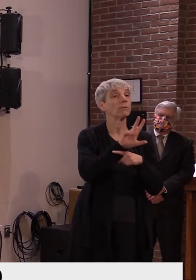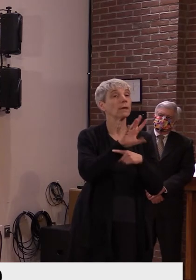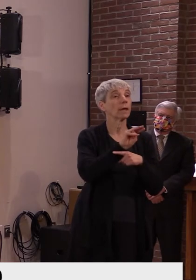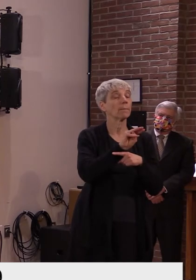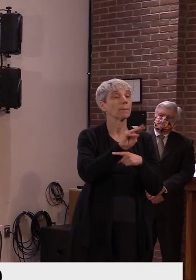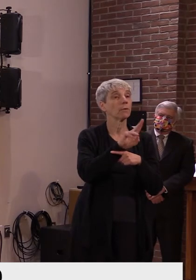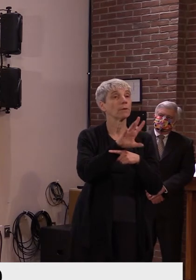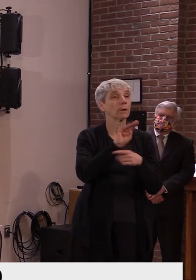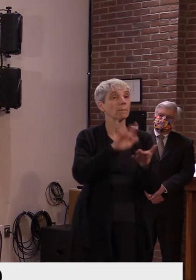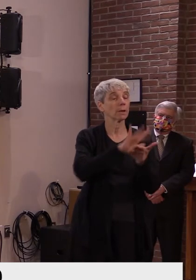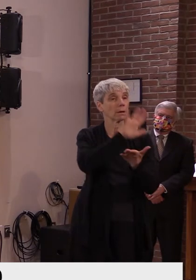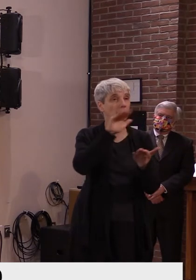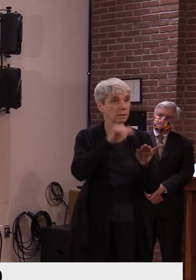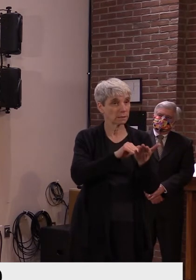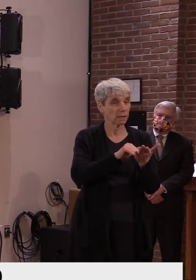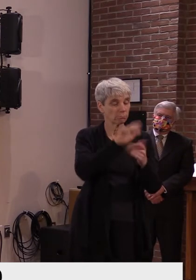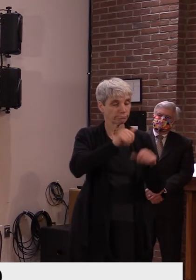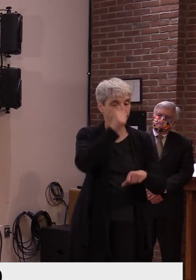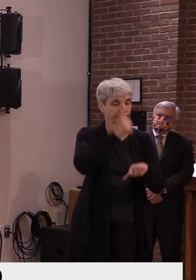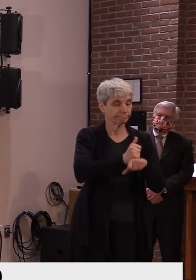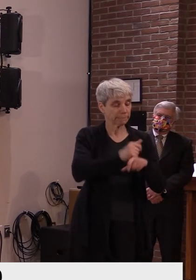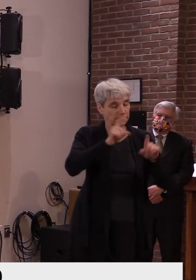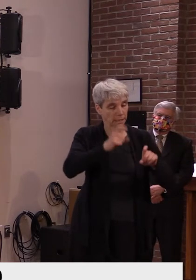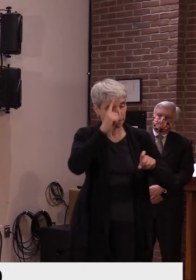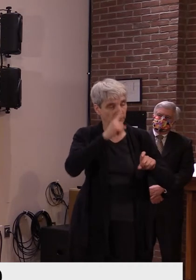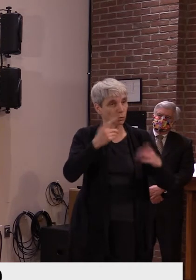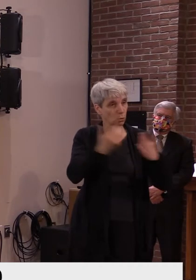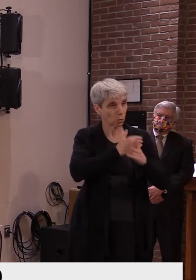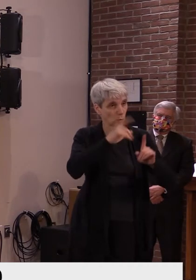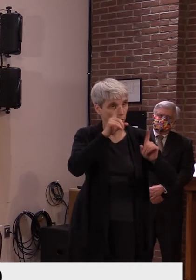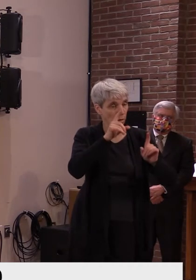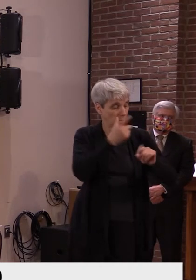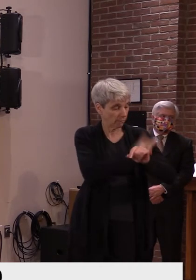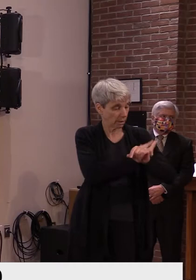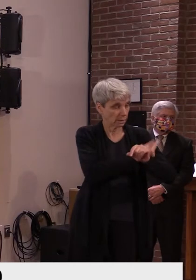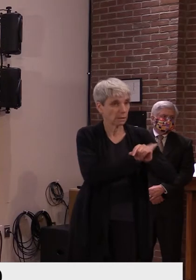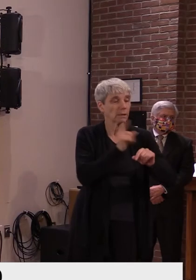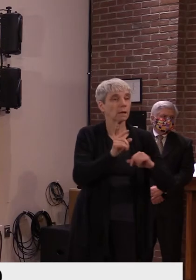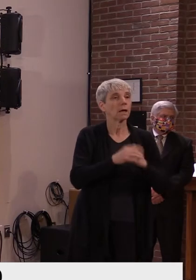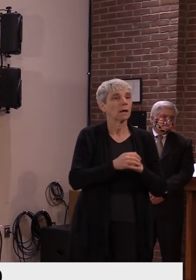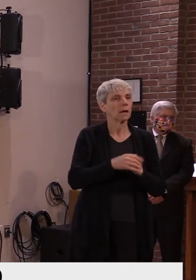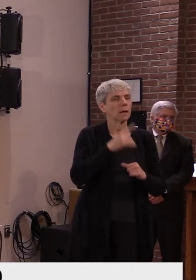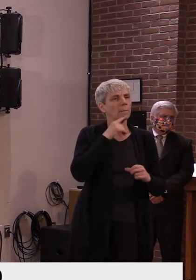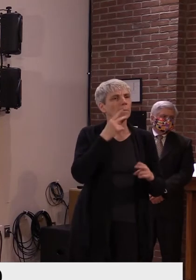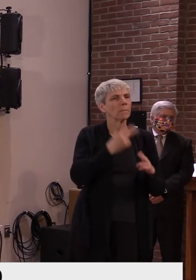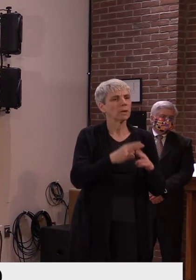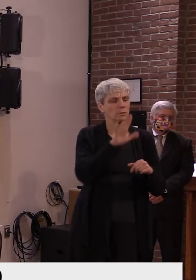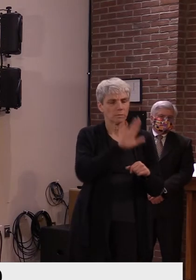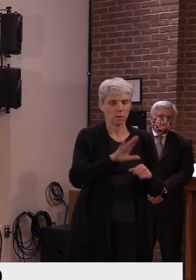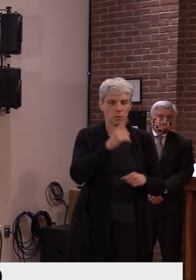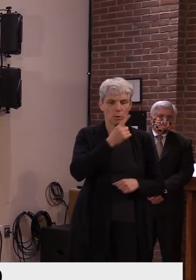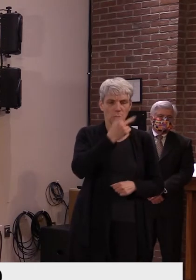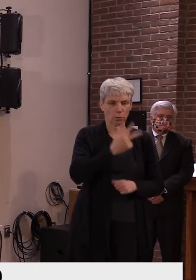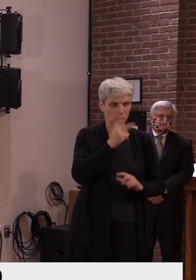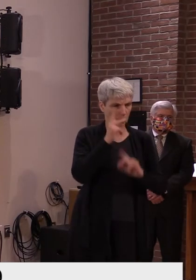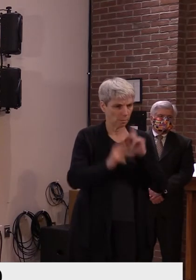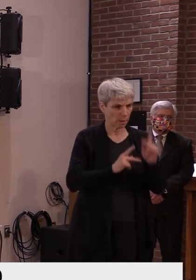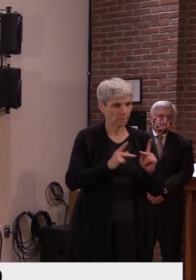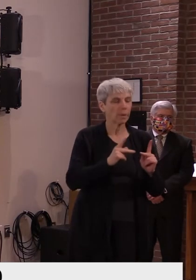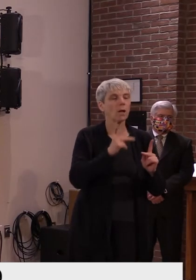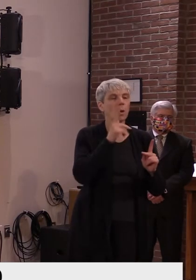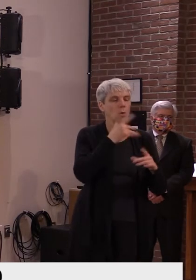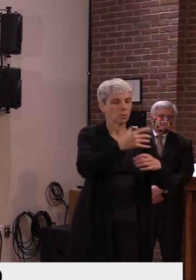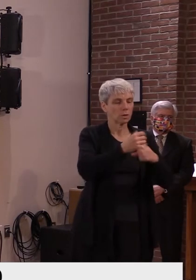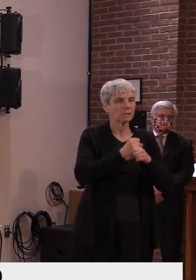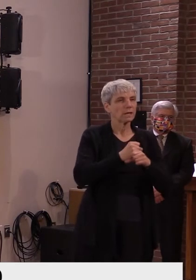Uh, it was mentioned that about a third of the people that are going to take part of the vaccine study, would be given a